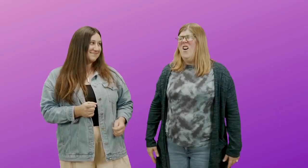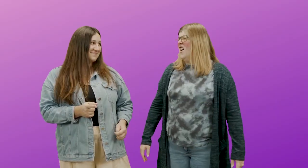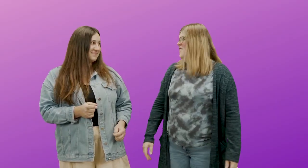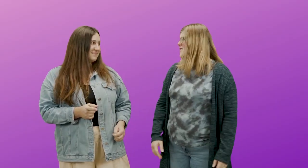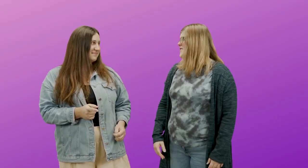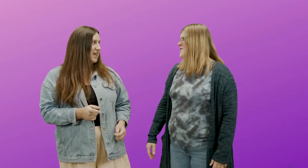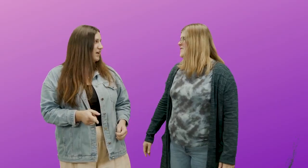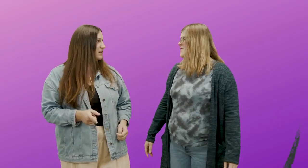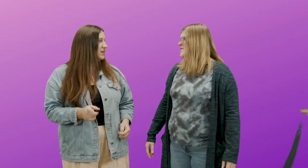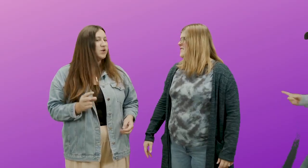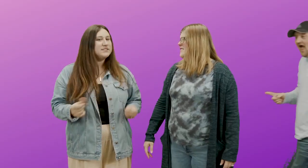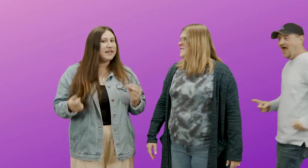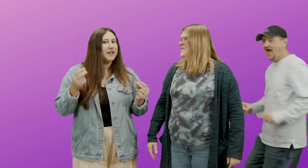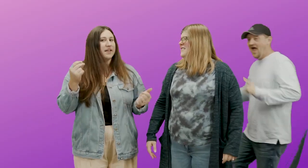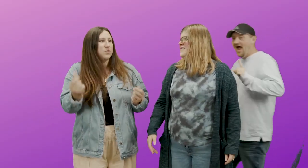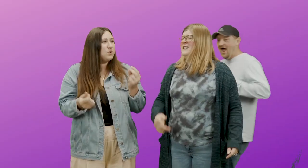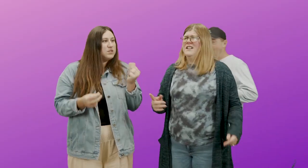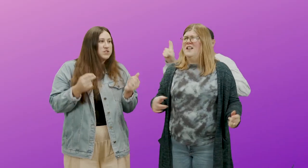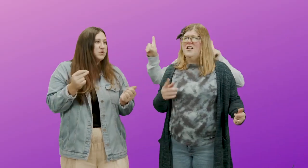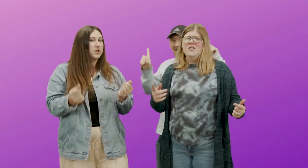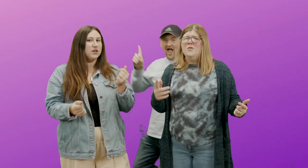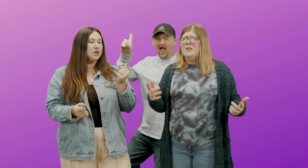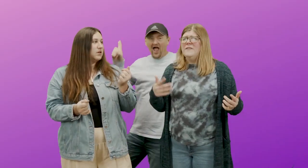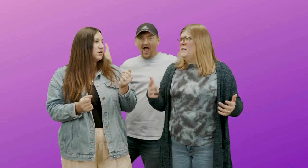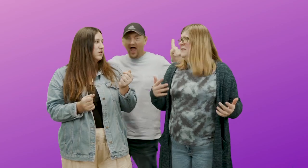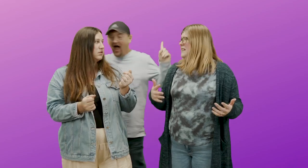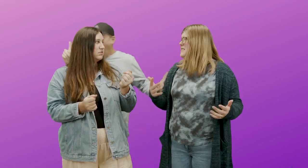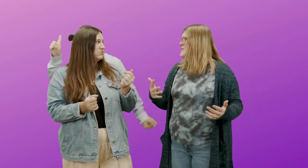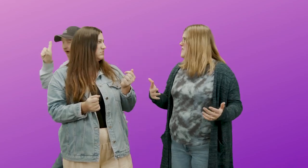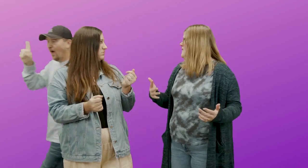song yeah you know saying like no i don't think we need to see